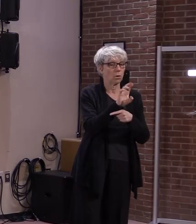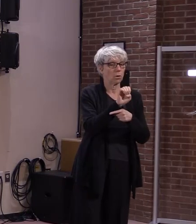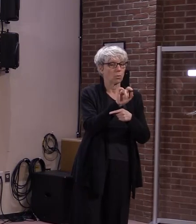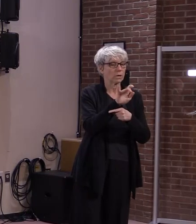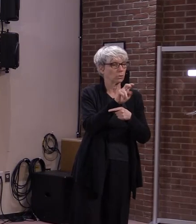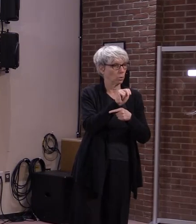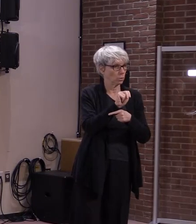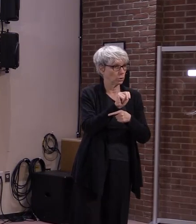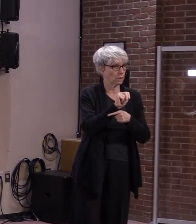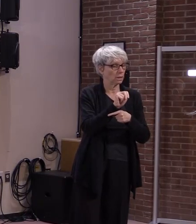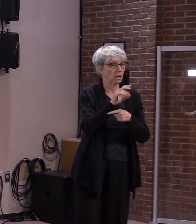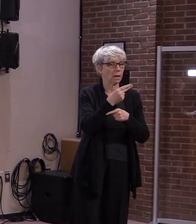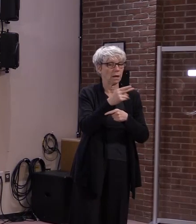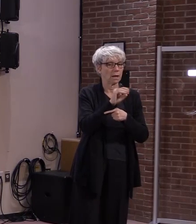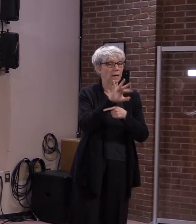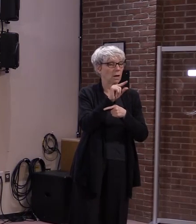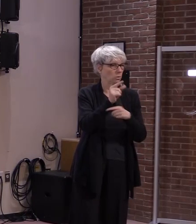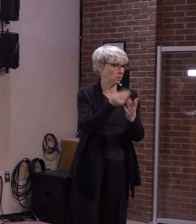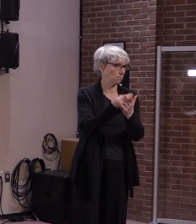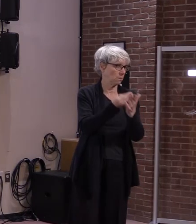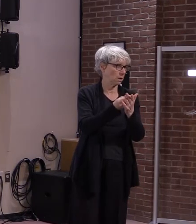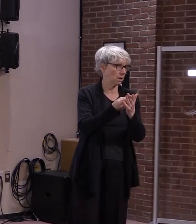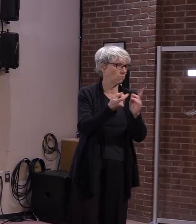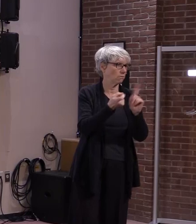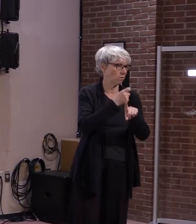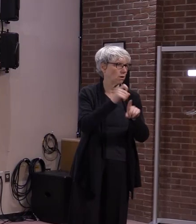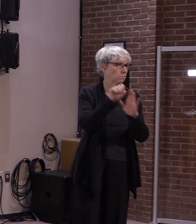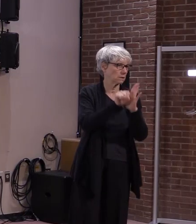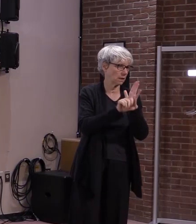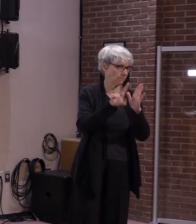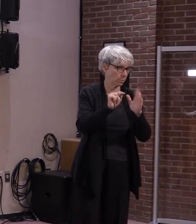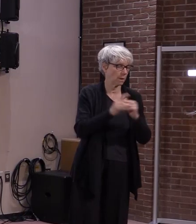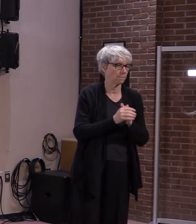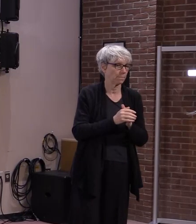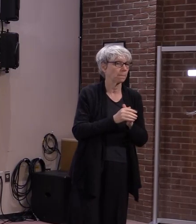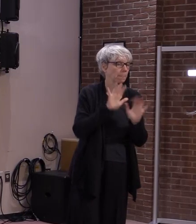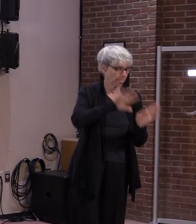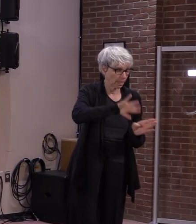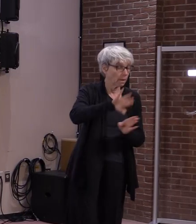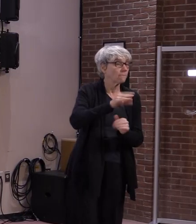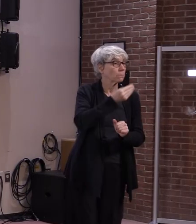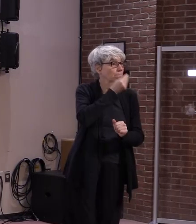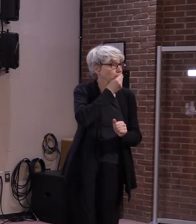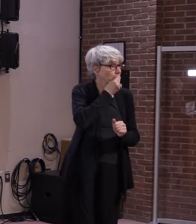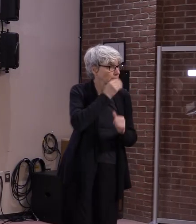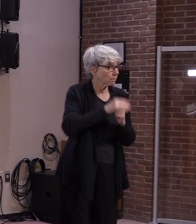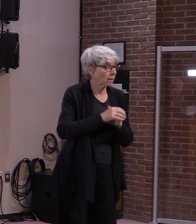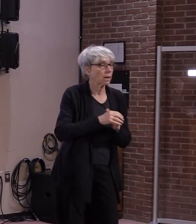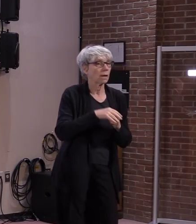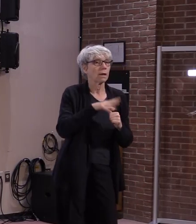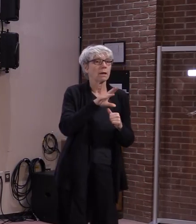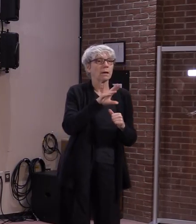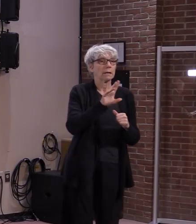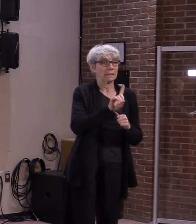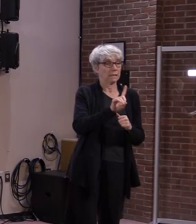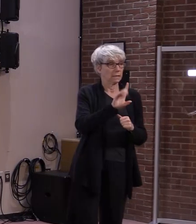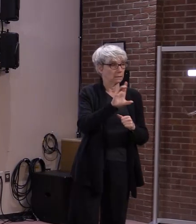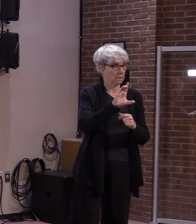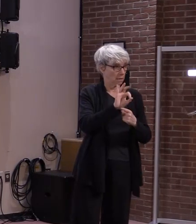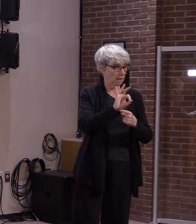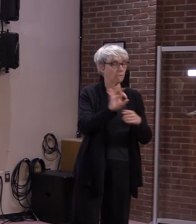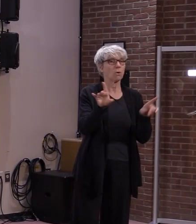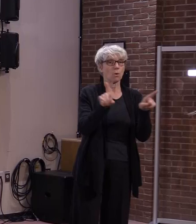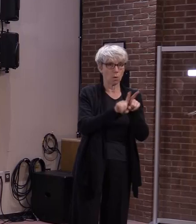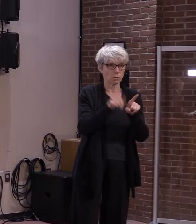that we have put in place. In terms of mass feeding program, the Department of Children and Families will also